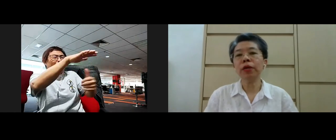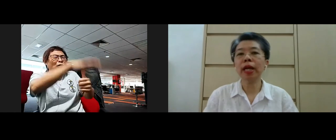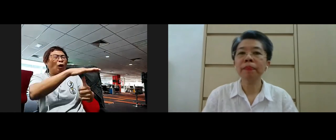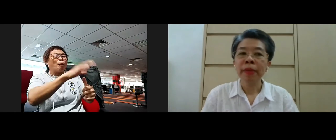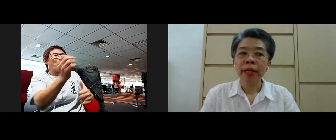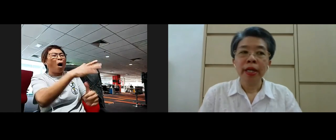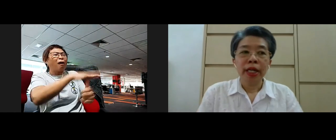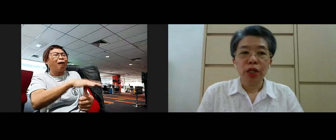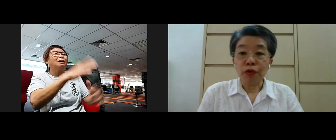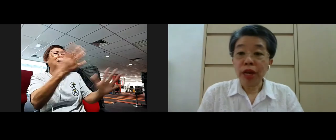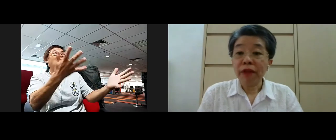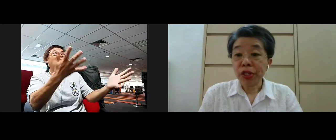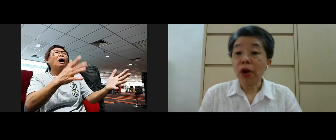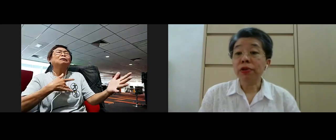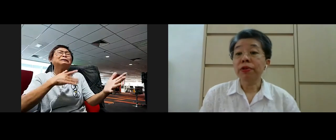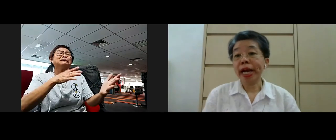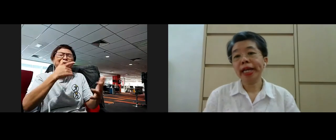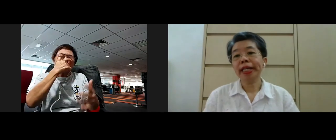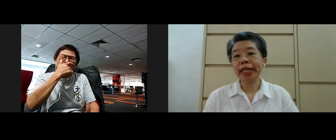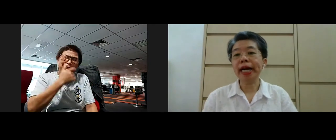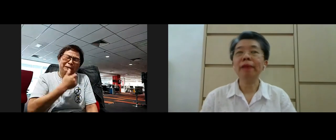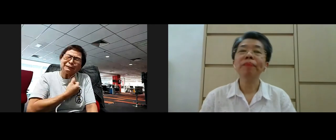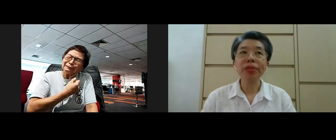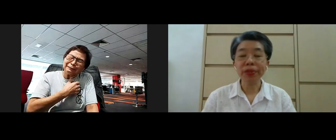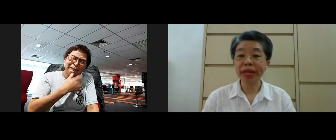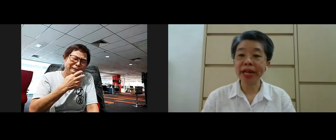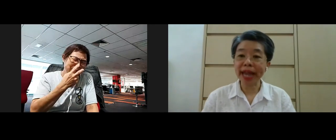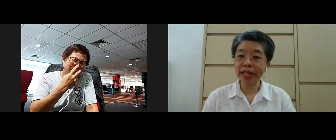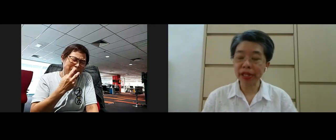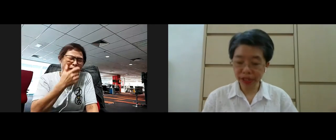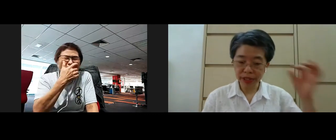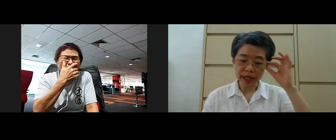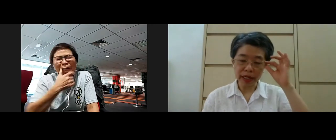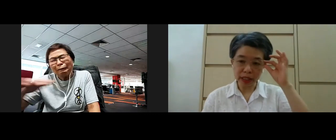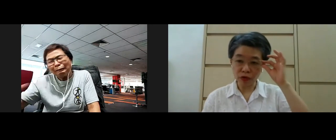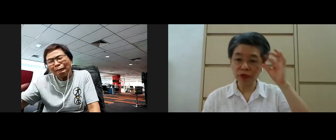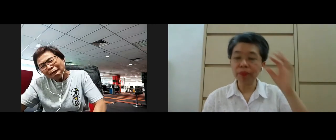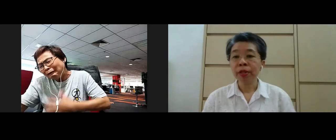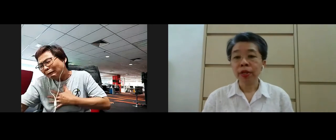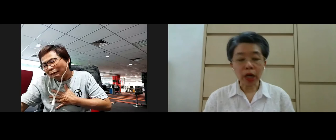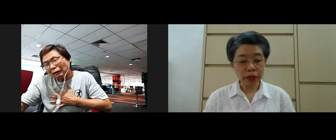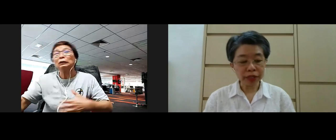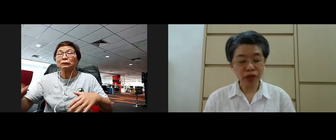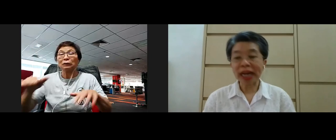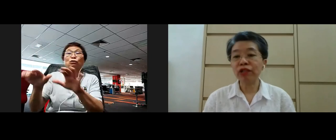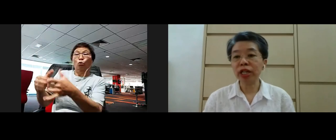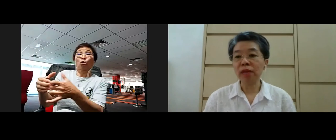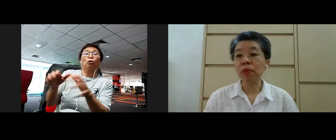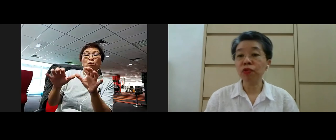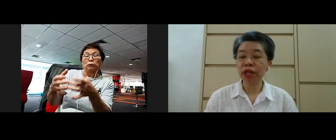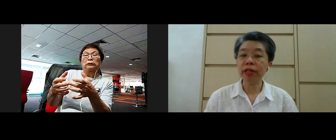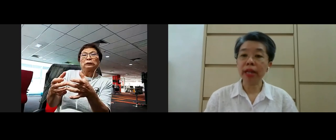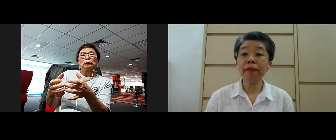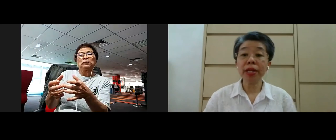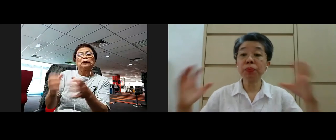okay grief and sorrow right yeah so that that is the group of the challenging